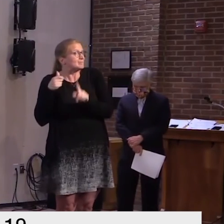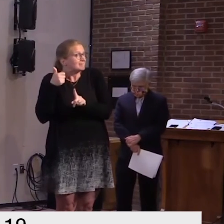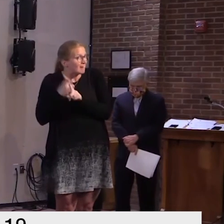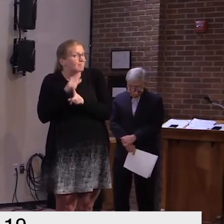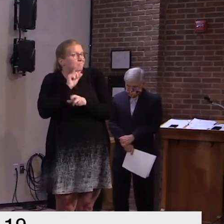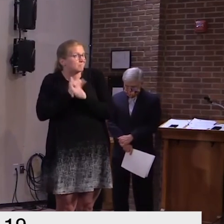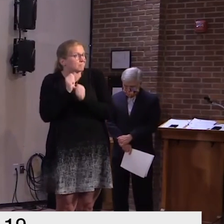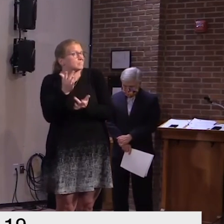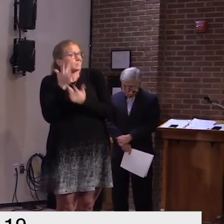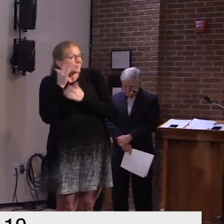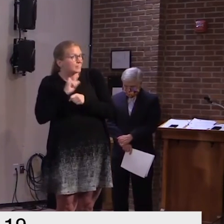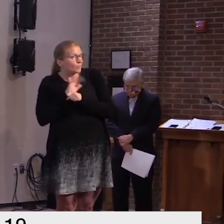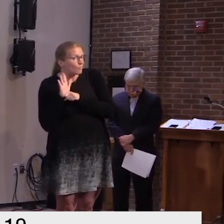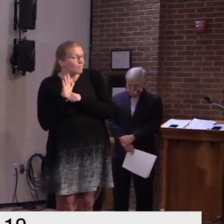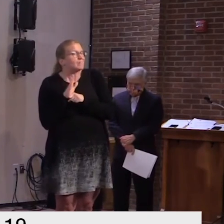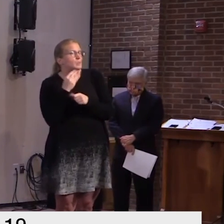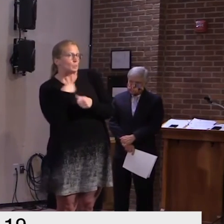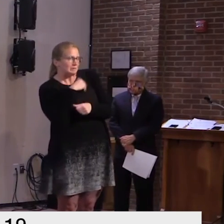their own symptoms